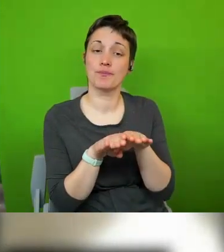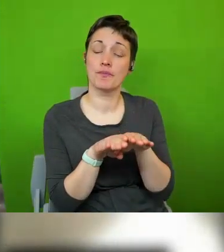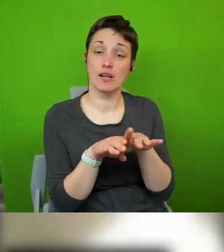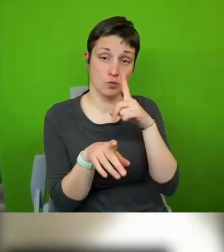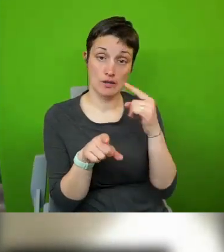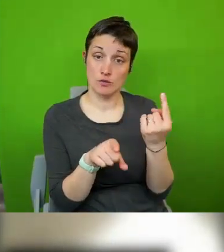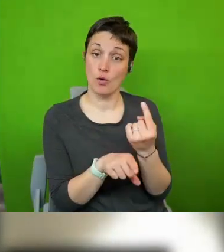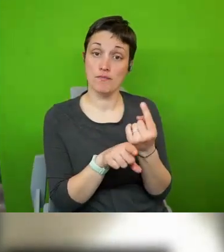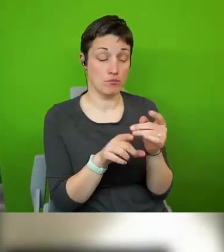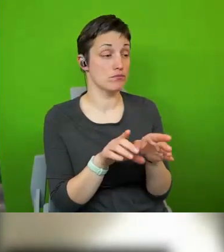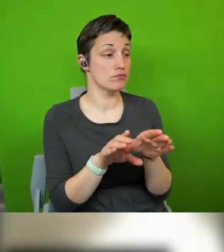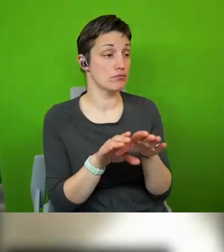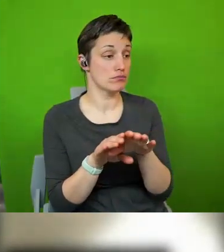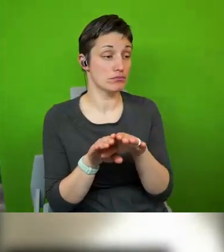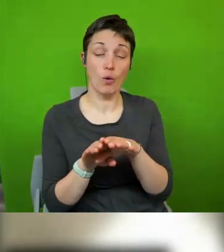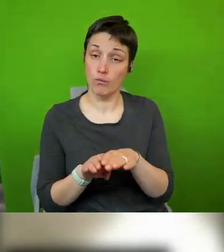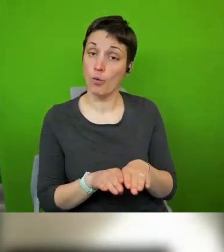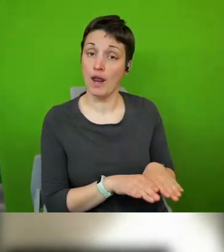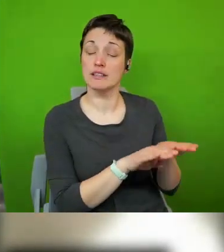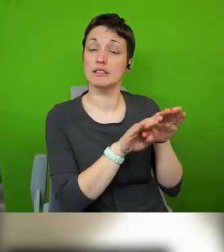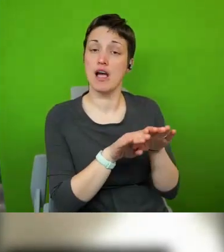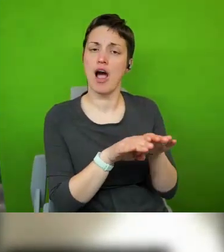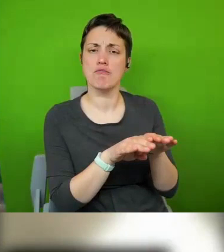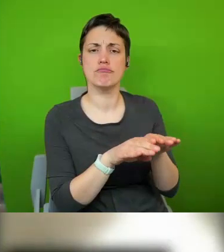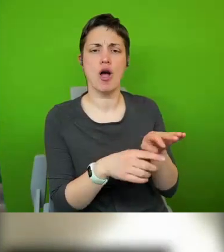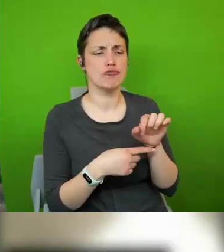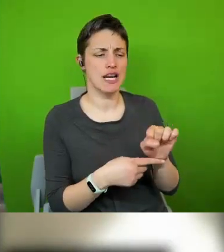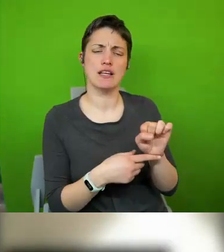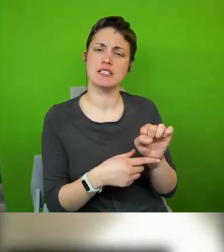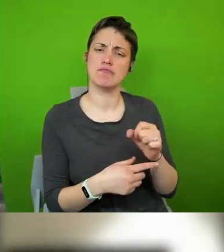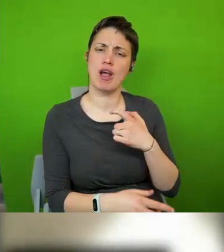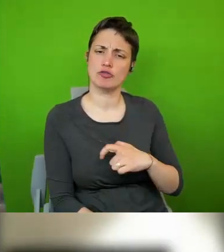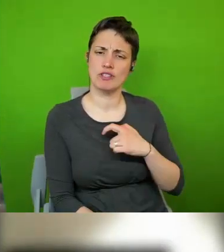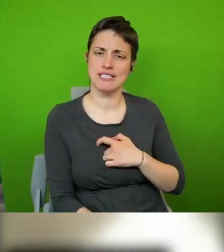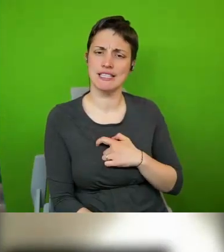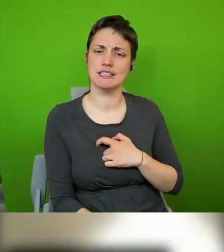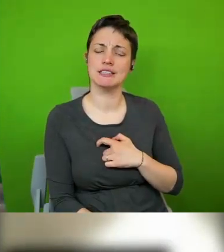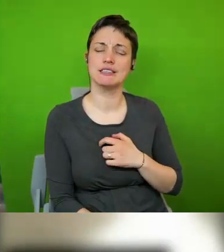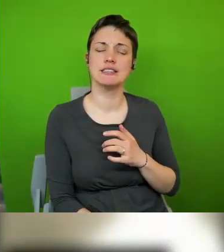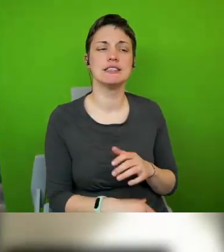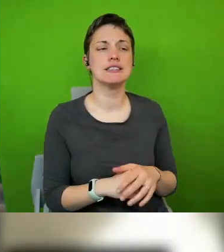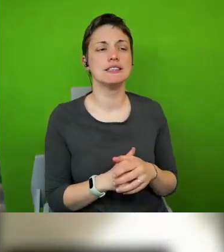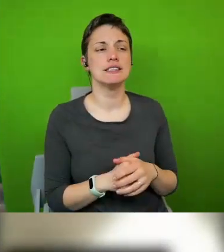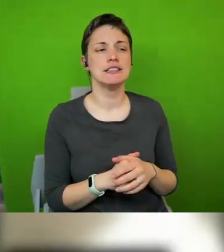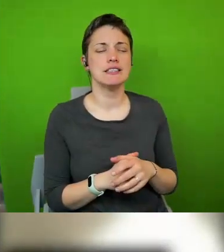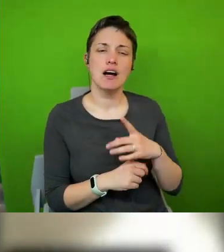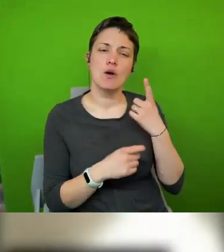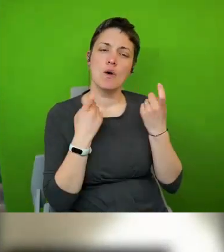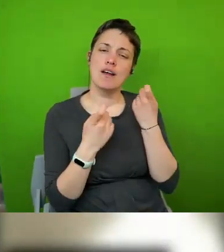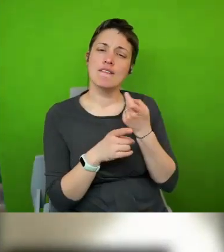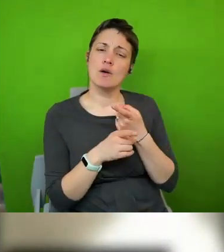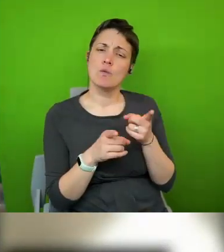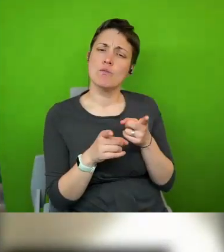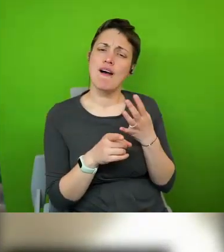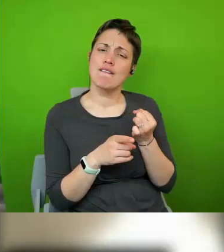equalities and the equality act and protect characteristics and understand that and i wonder if you've had any uh